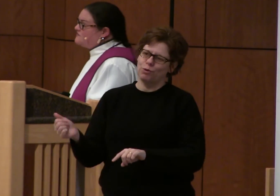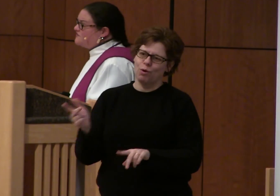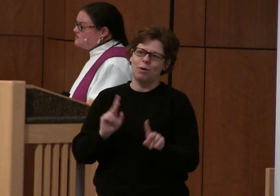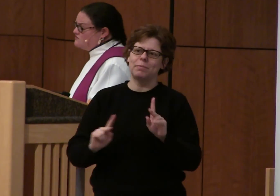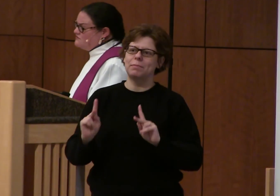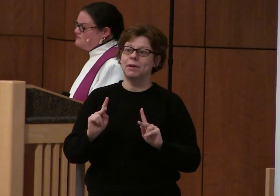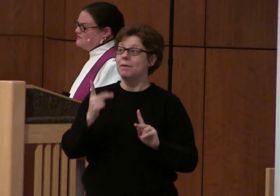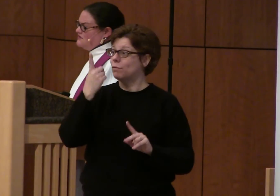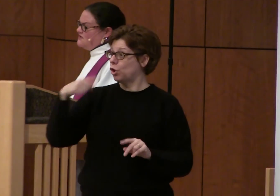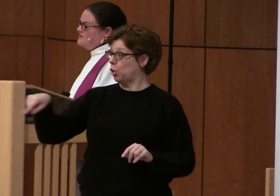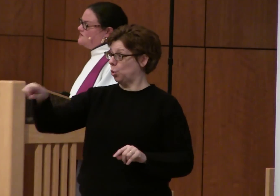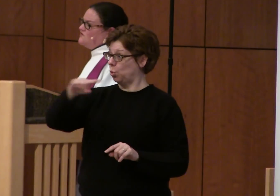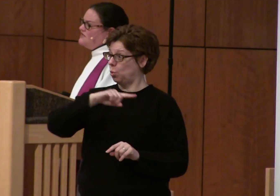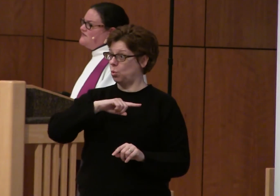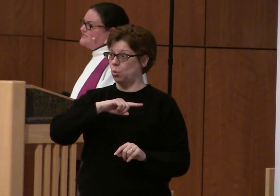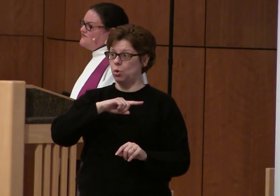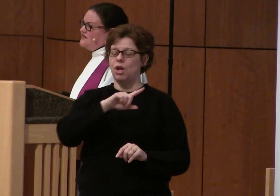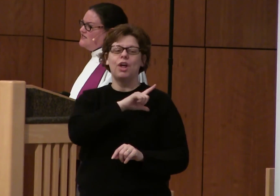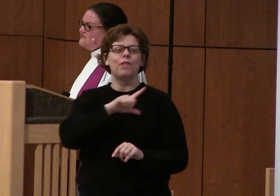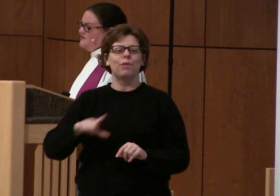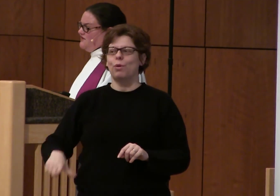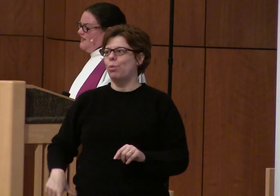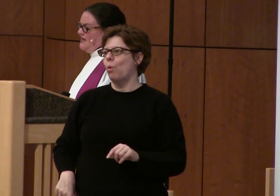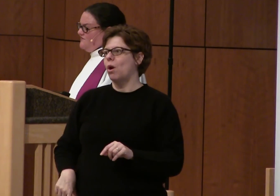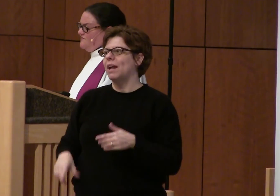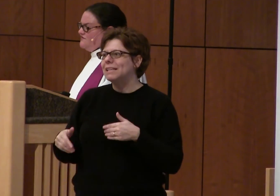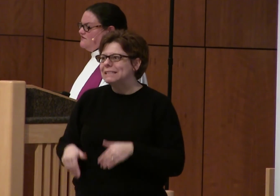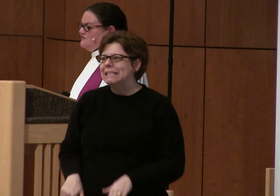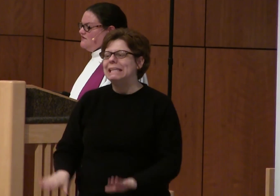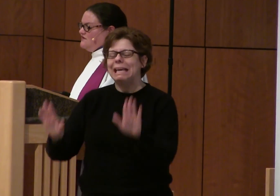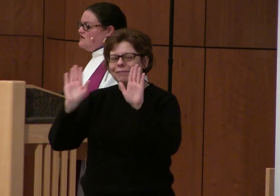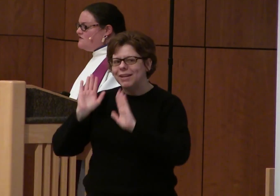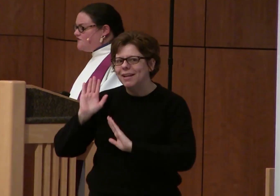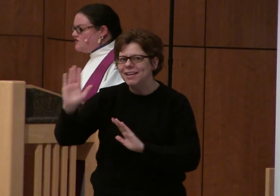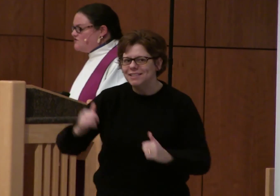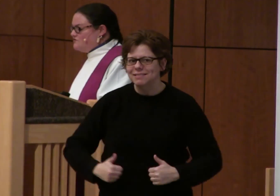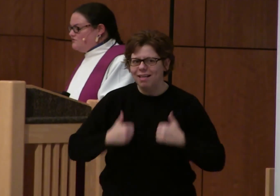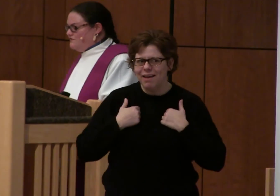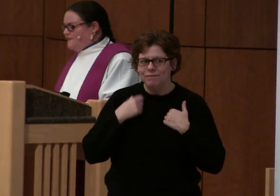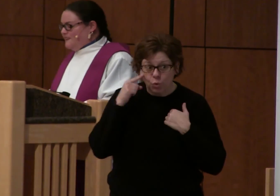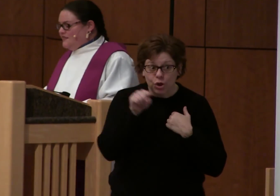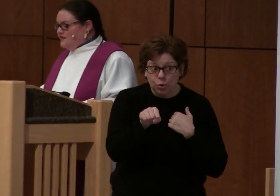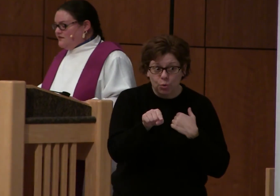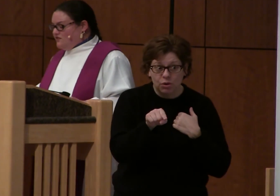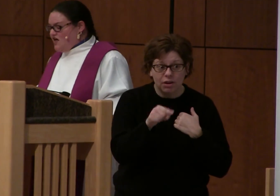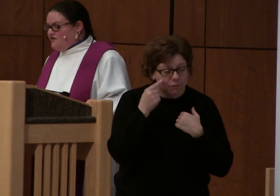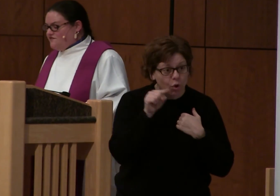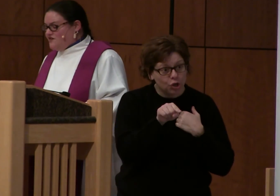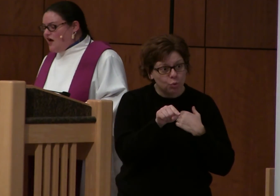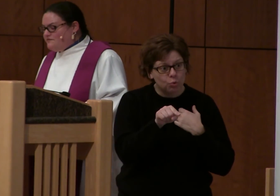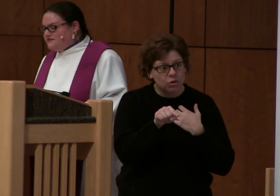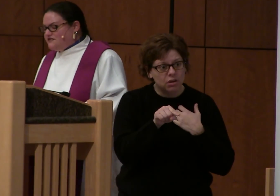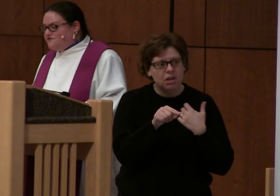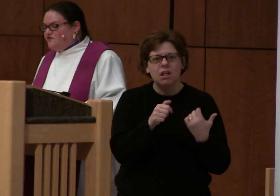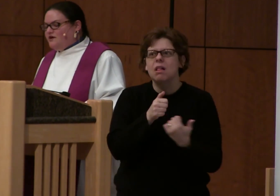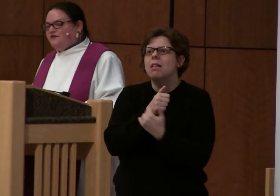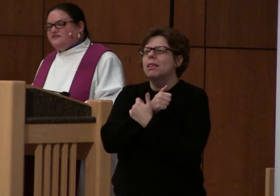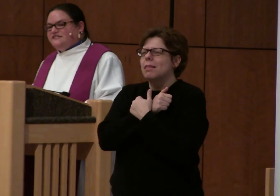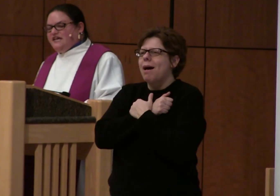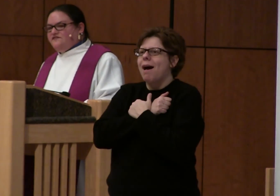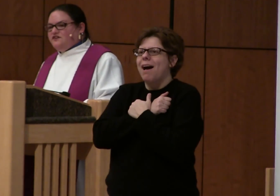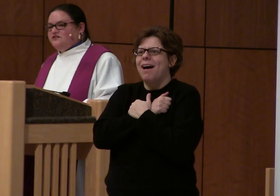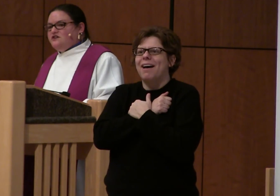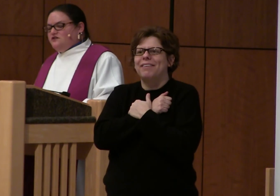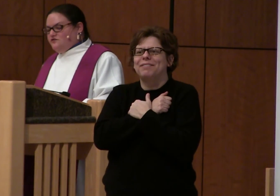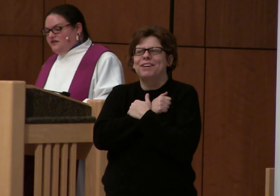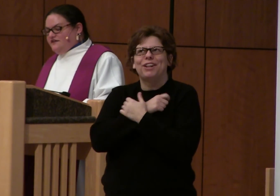Because for you, the Lord has given his very life. For you, love comes in the form